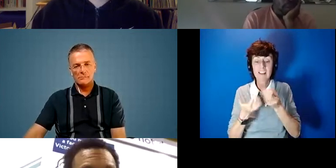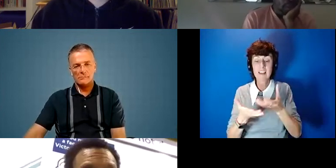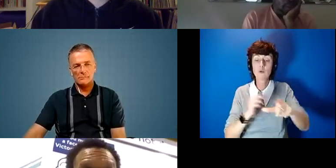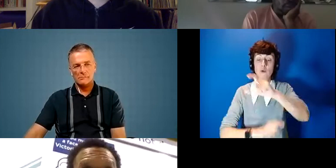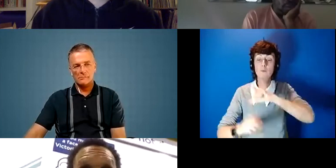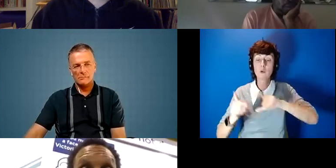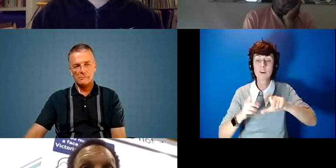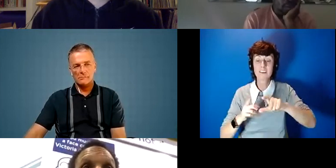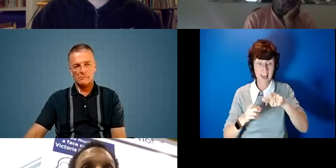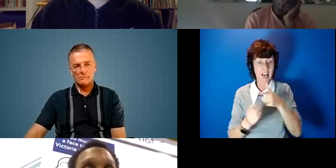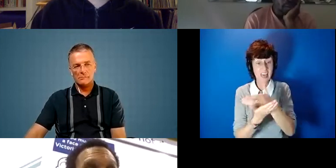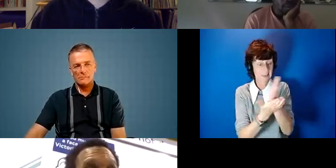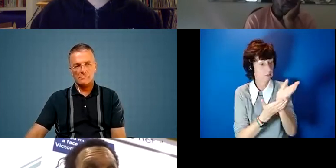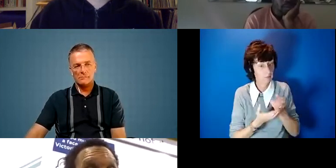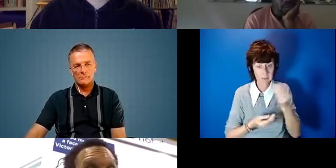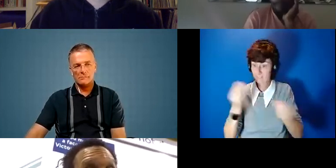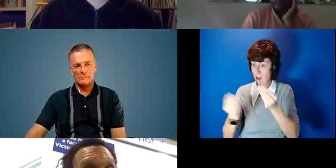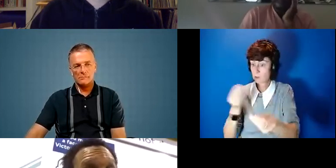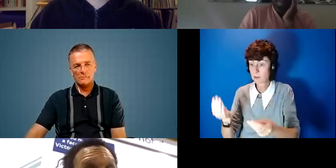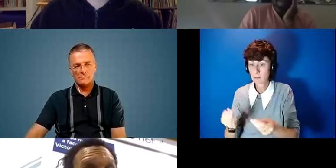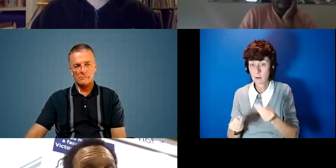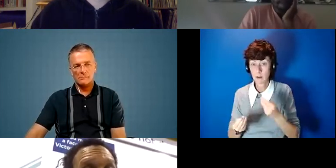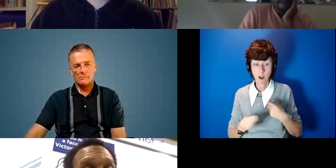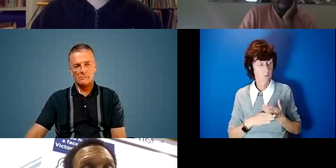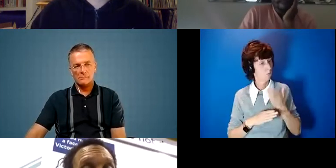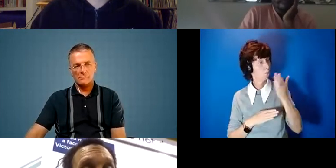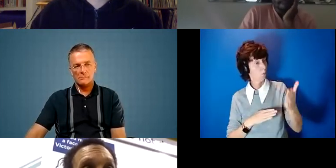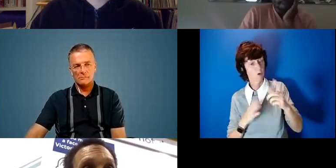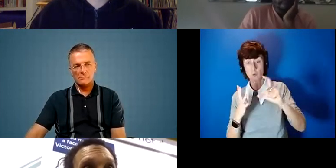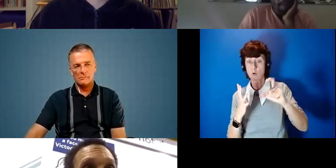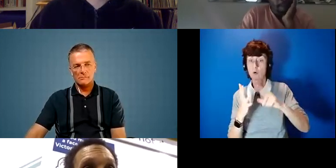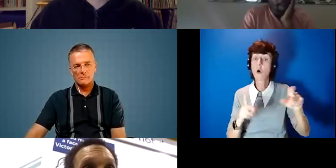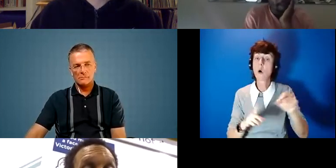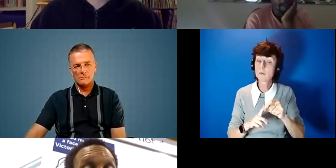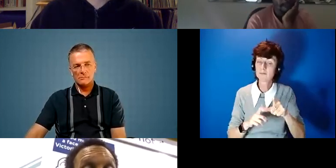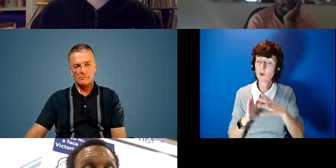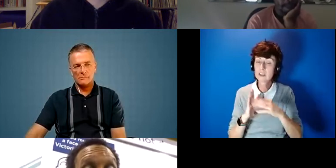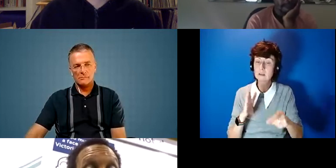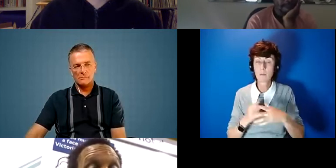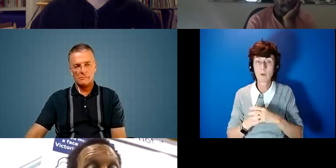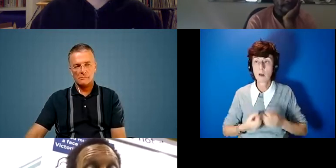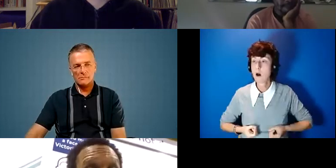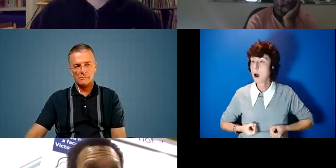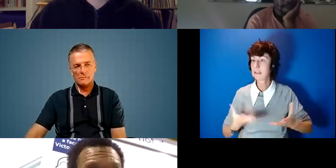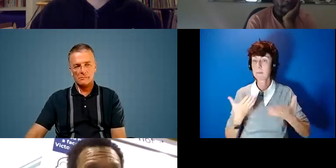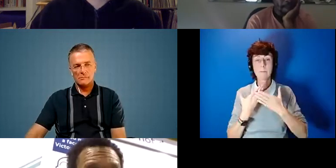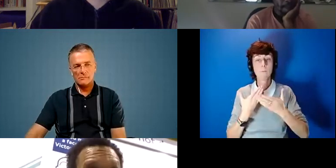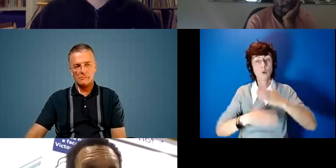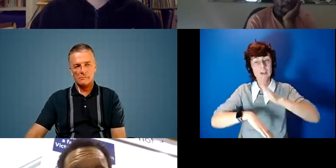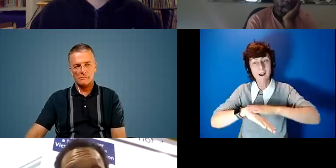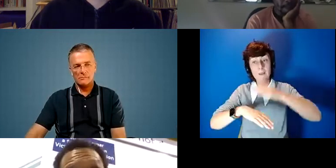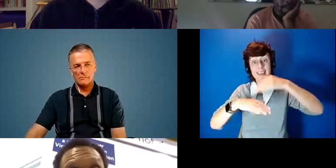to start redistributing that wealth now when i went to cop for example i um spent more time in communities